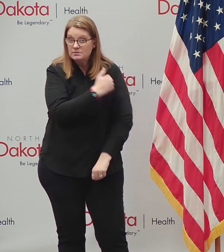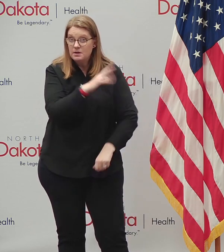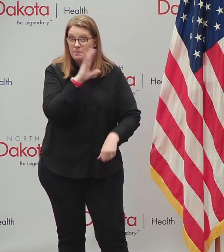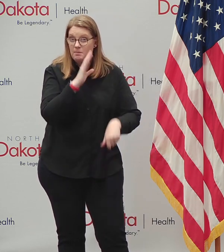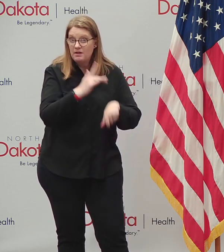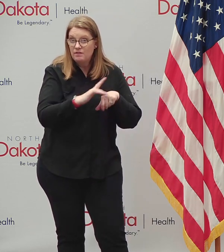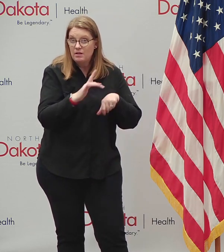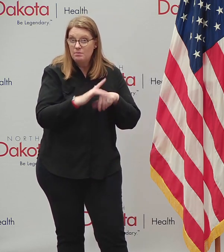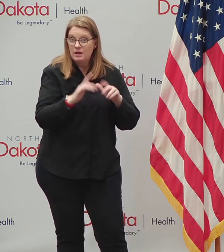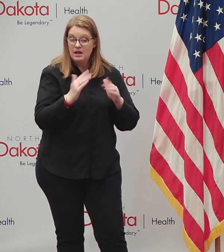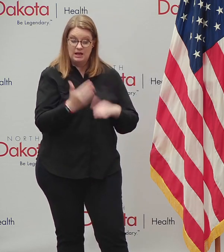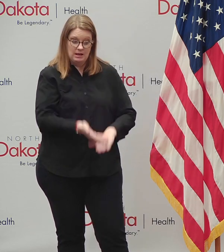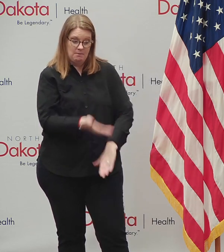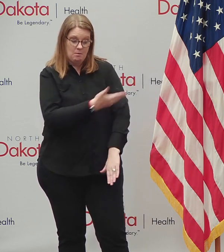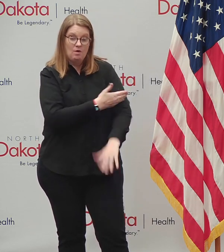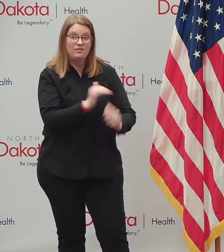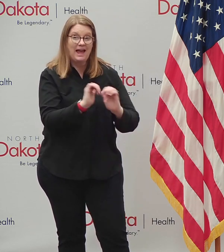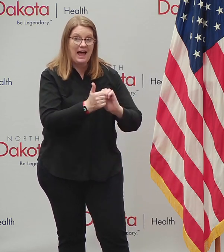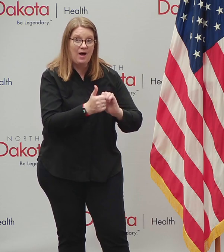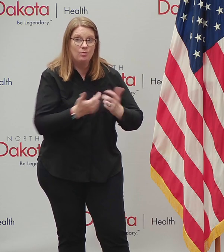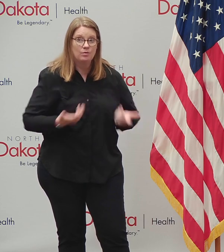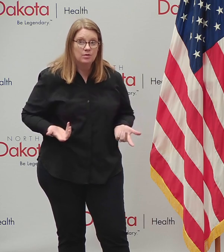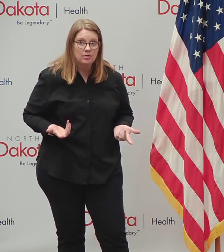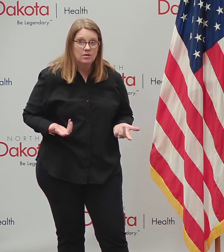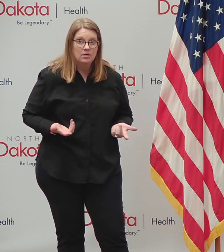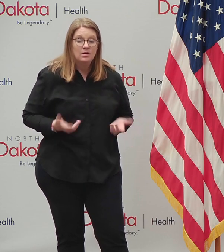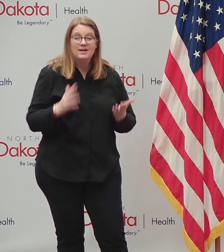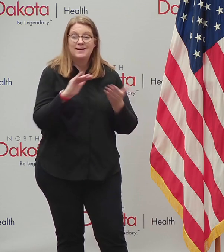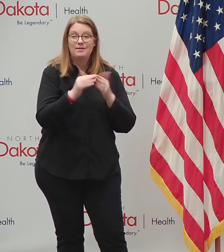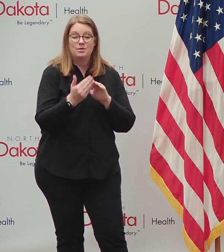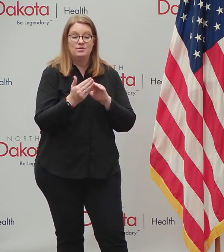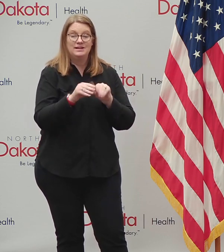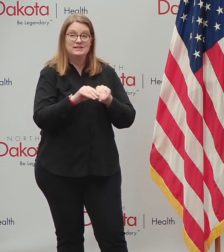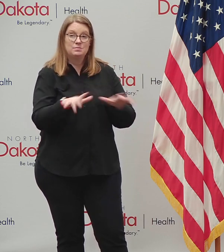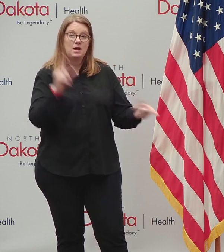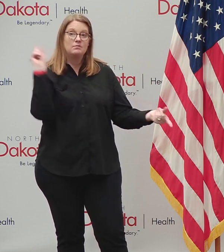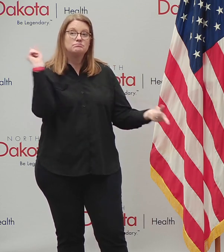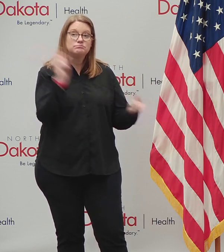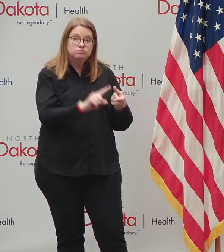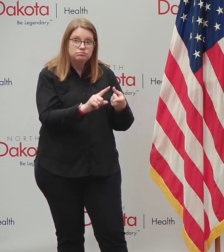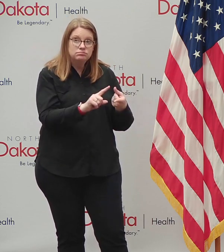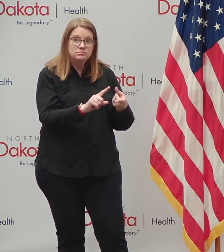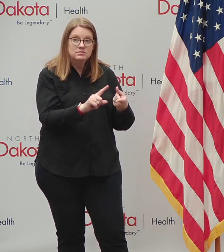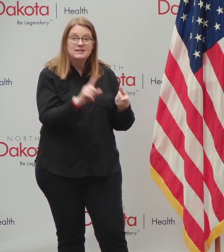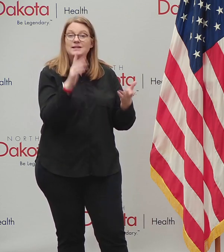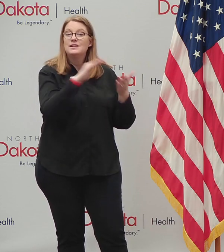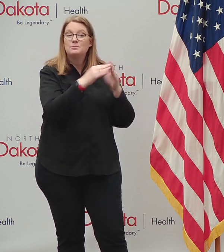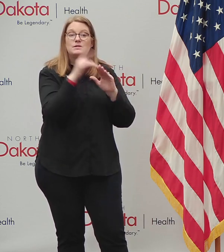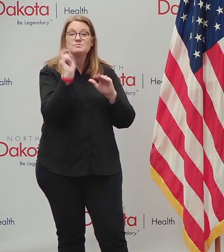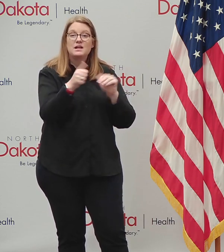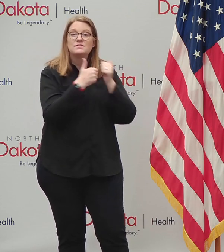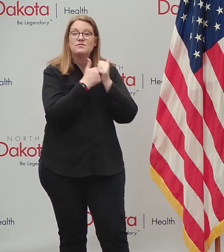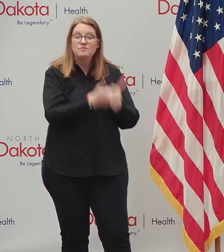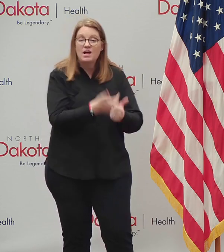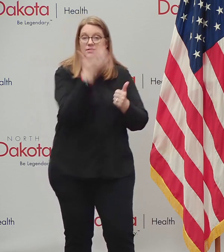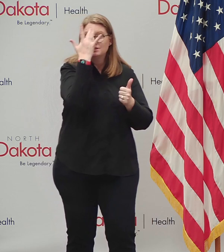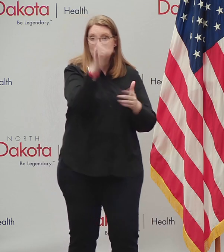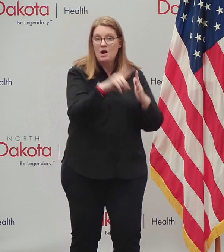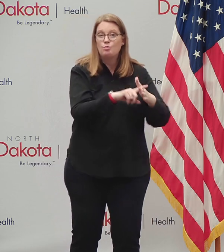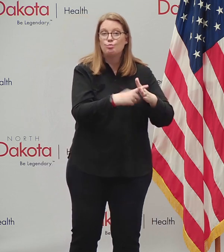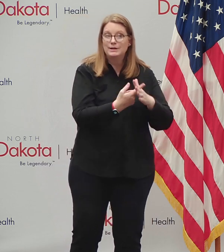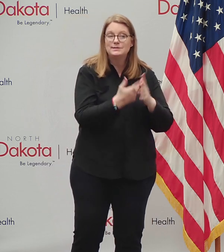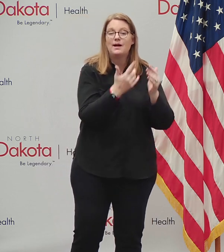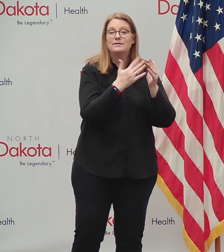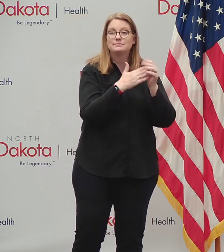the following factors. Reduce community spread by communities following smart restart guidelines. That is a